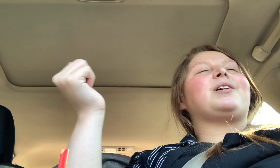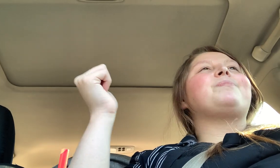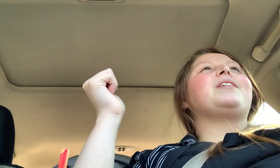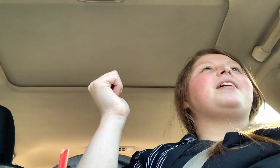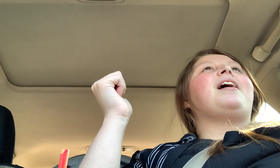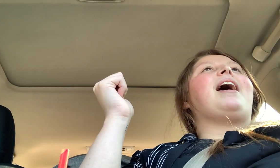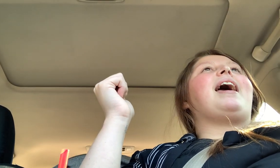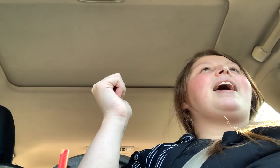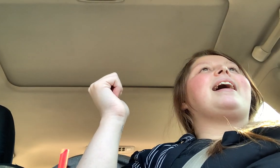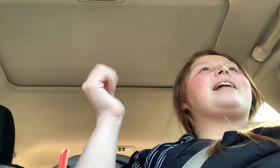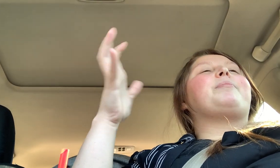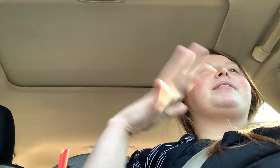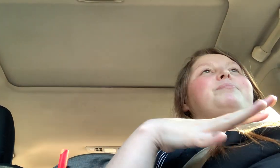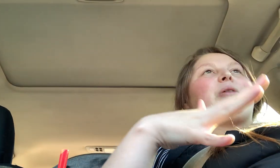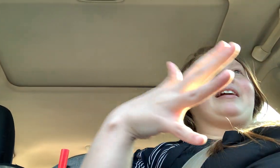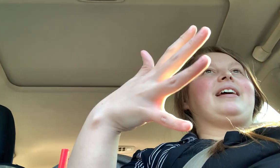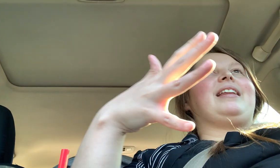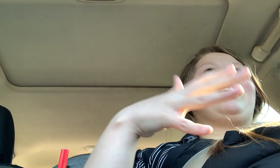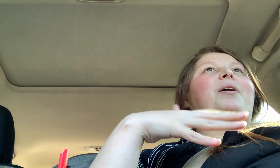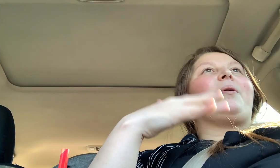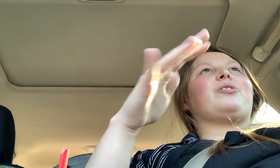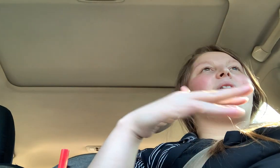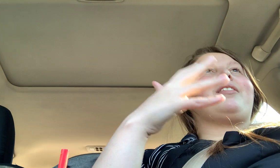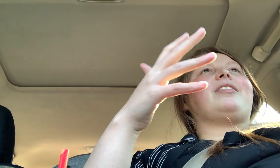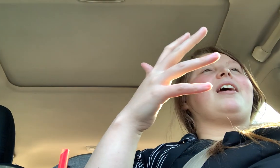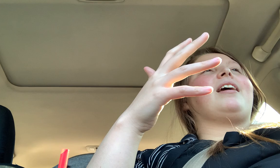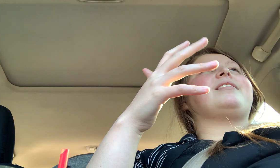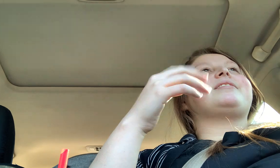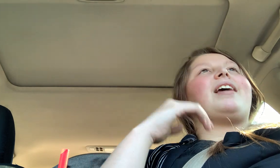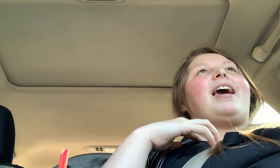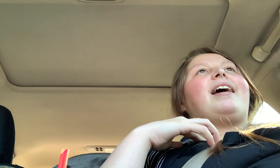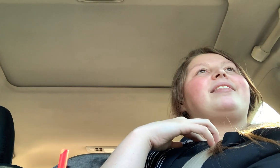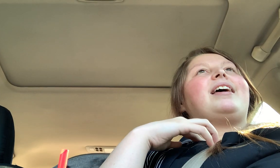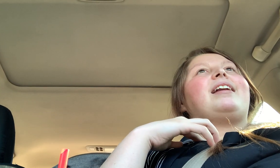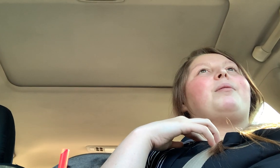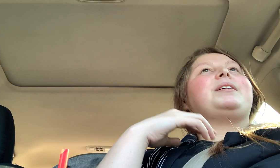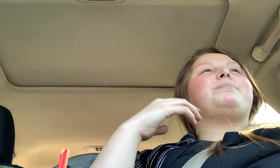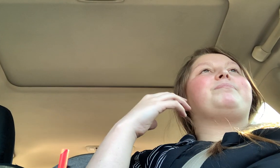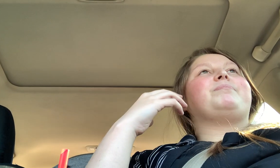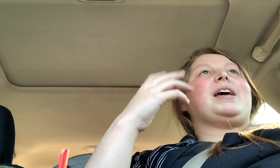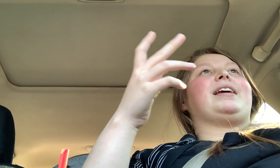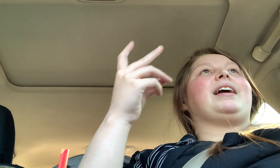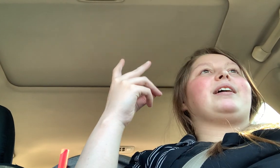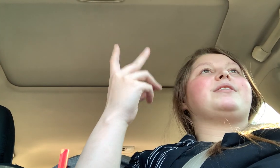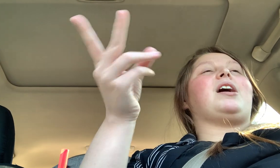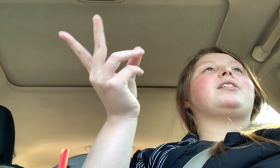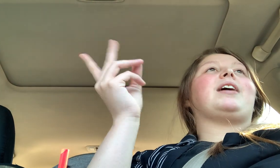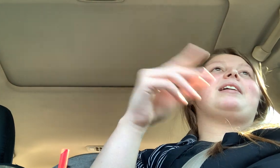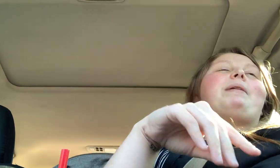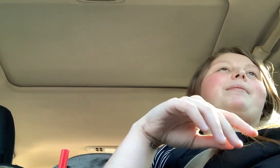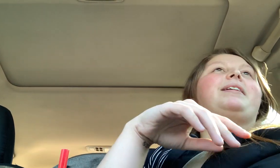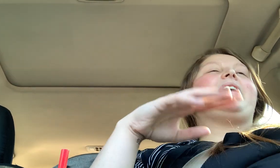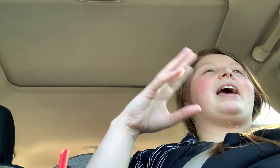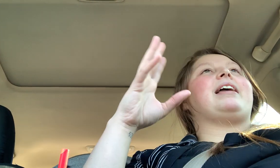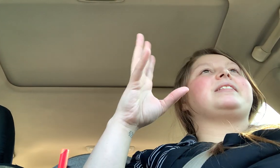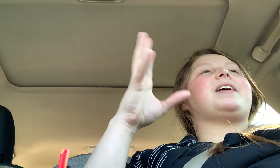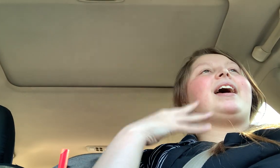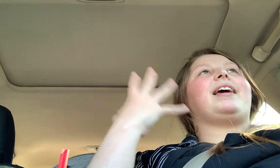and I'll be pregnant and going through all the things. And then I'll be taking care of a toddler and a baby. And it's like,